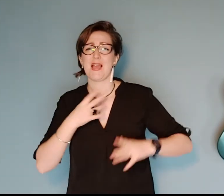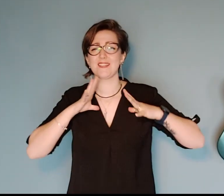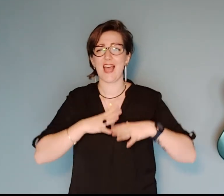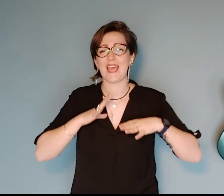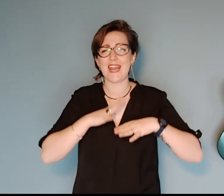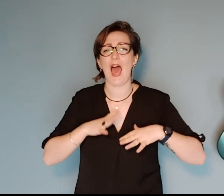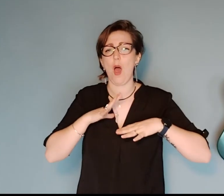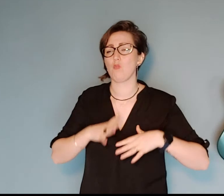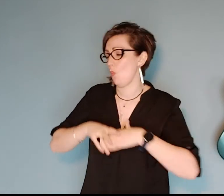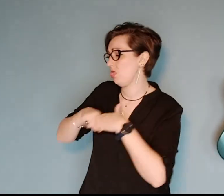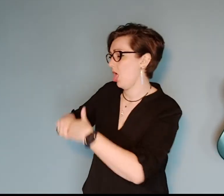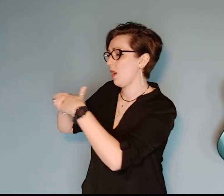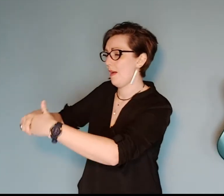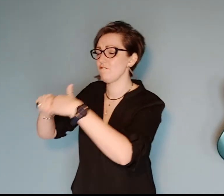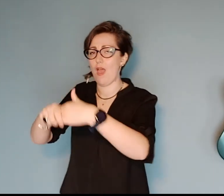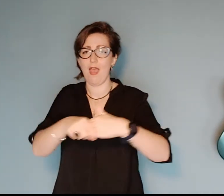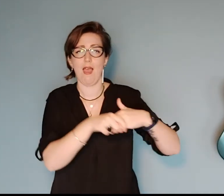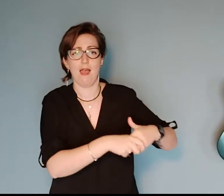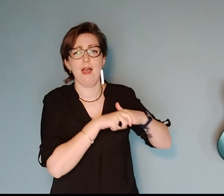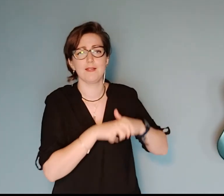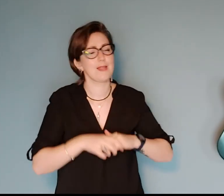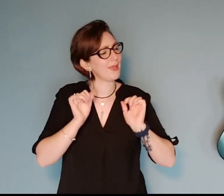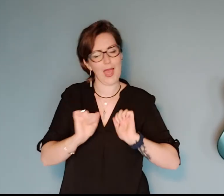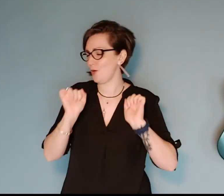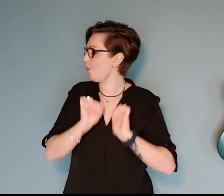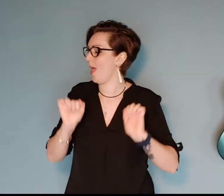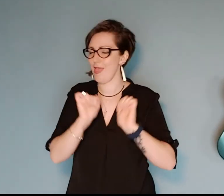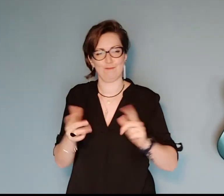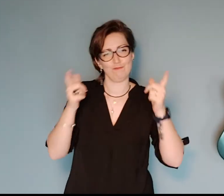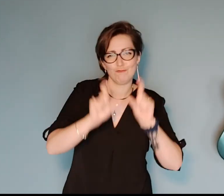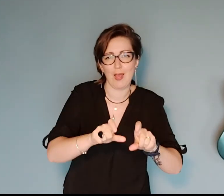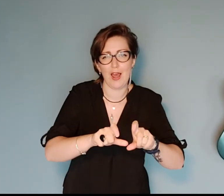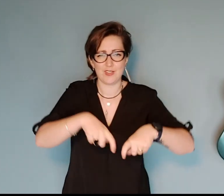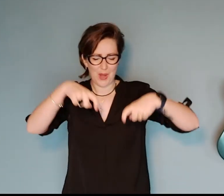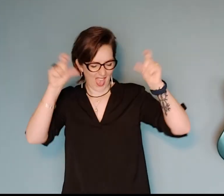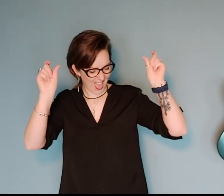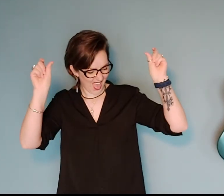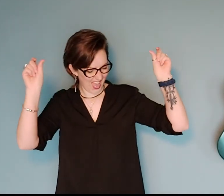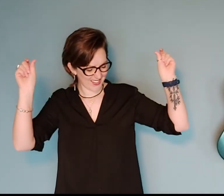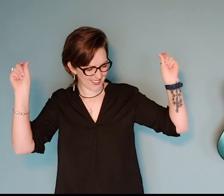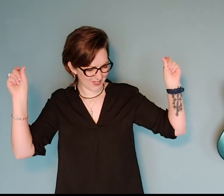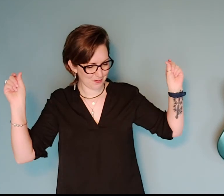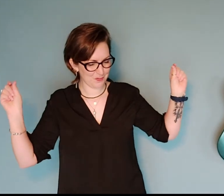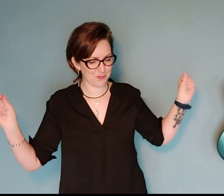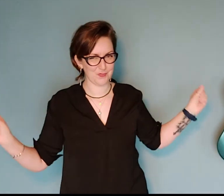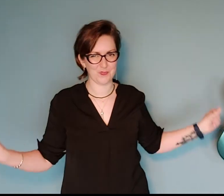big hanging out without a concern I came out with, till it all ends I have out That's awesome Your mamy able